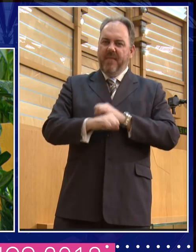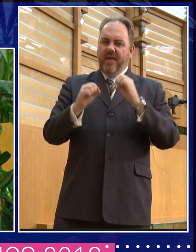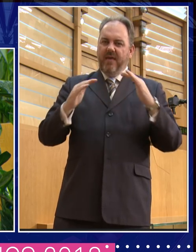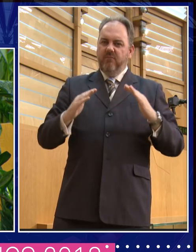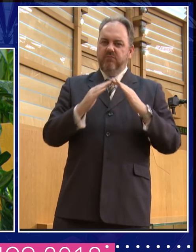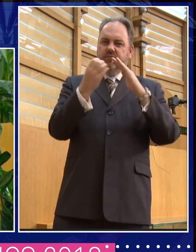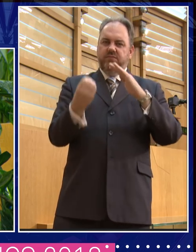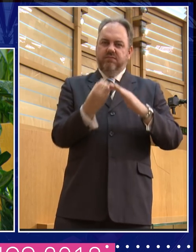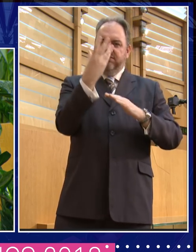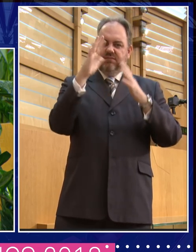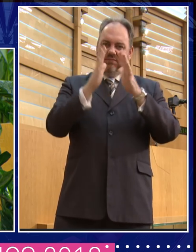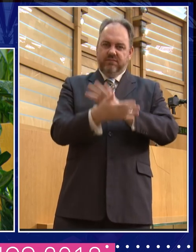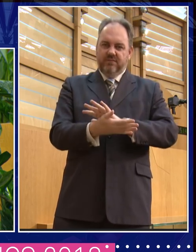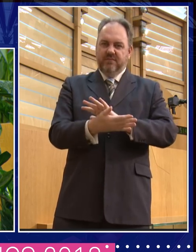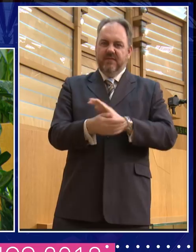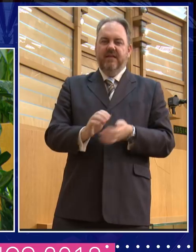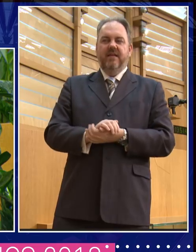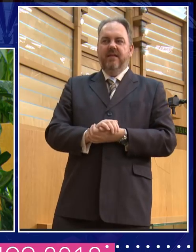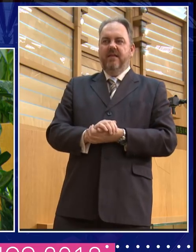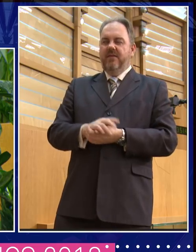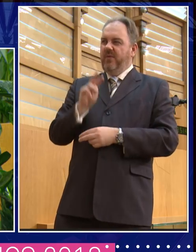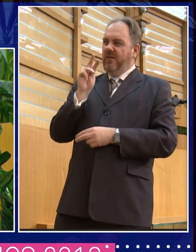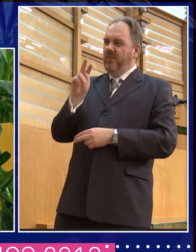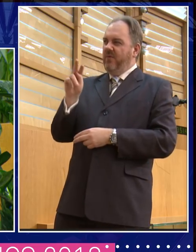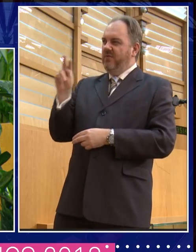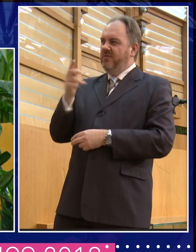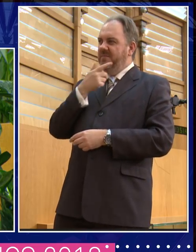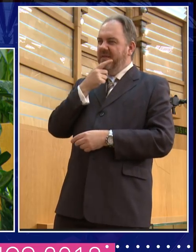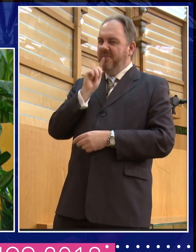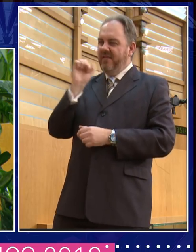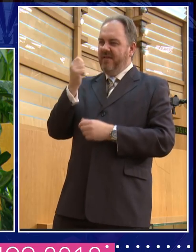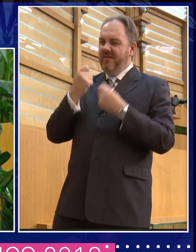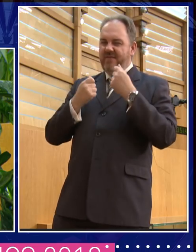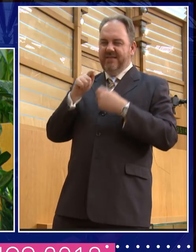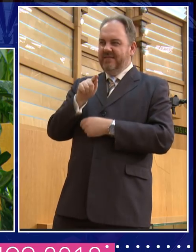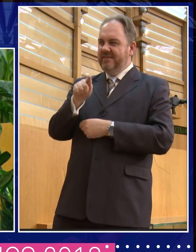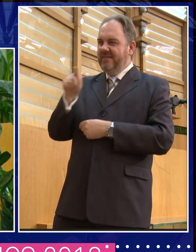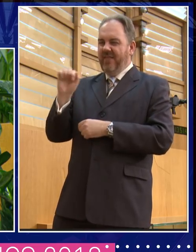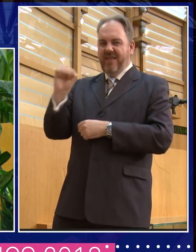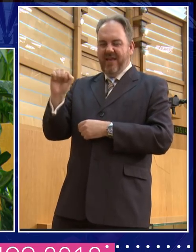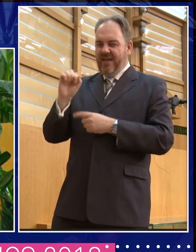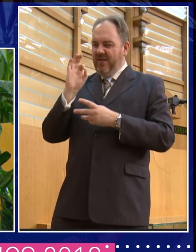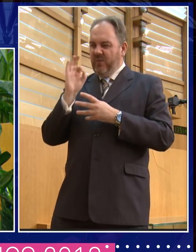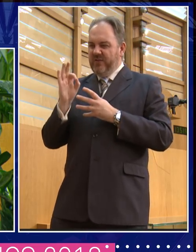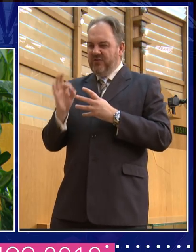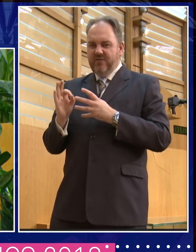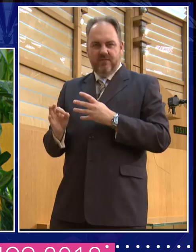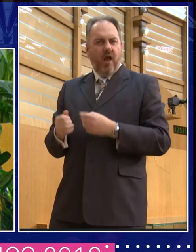is that when they're looking, when they're really concentrating, almost all the questions that they raise are really good ones.